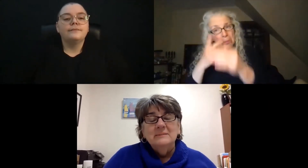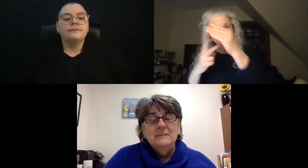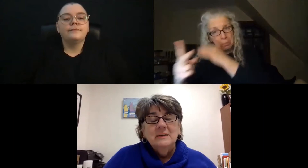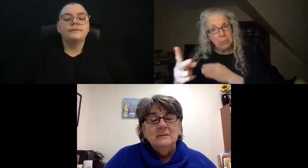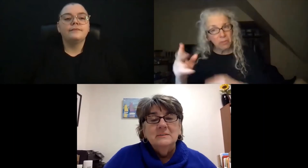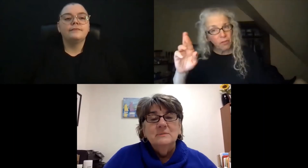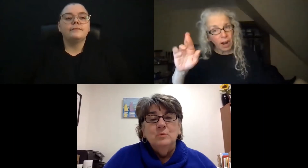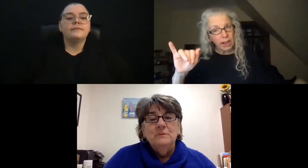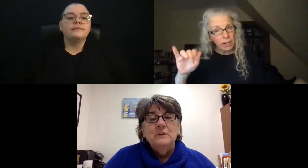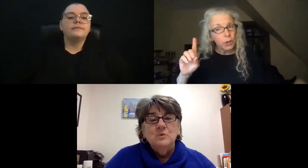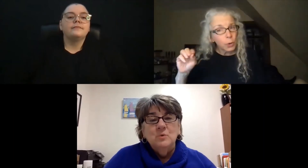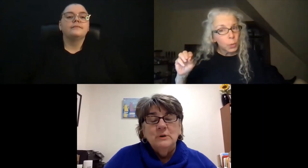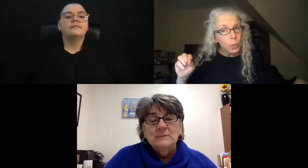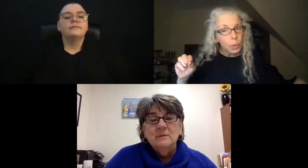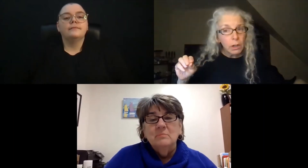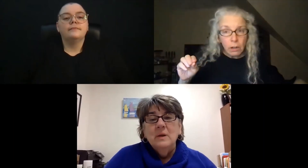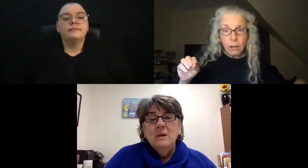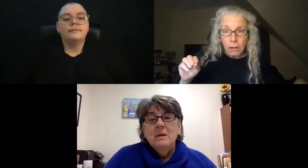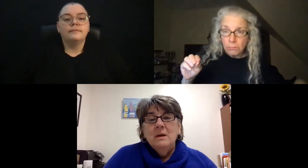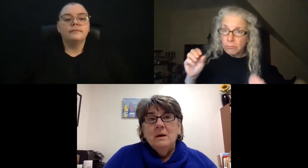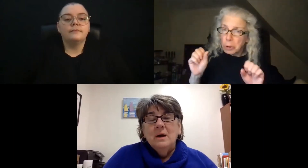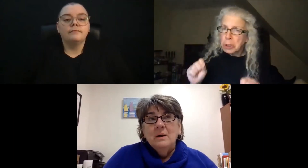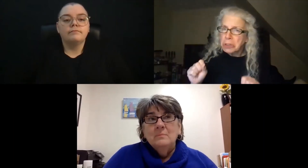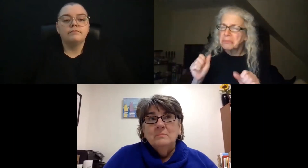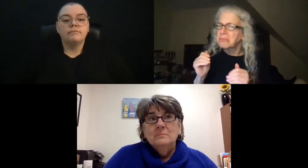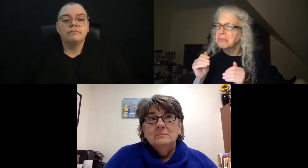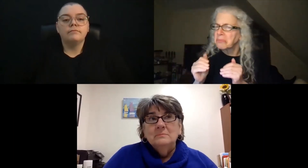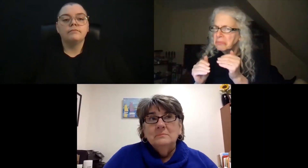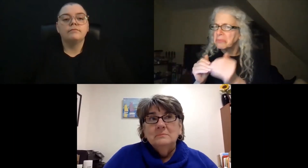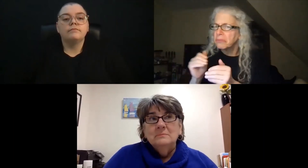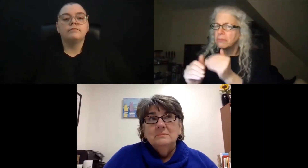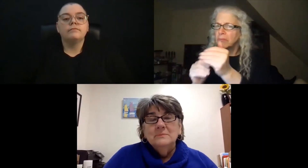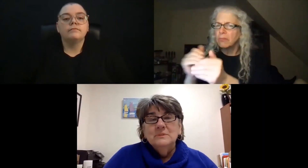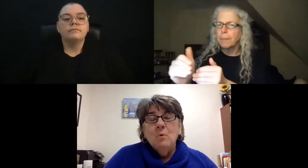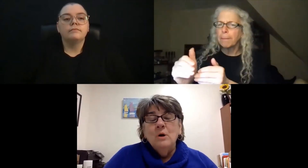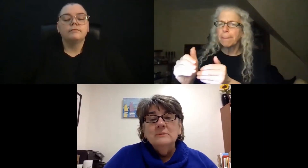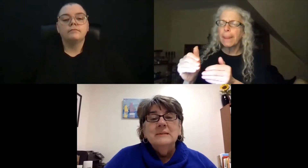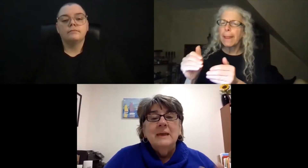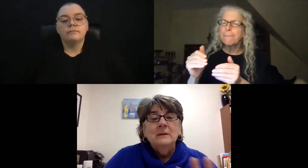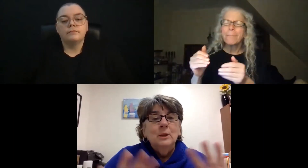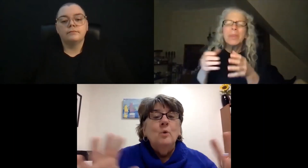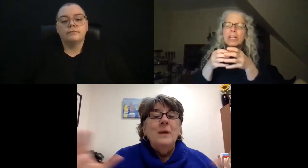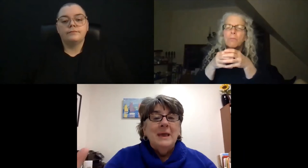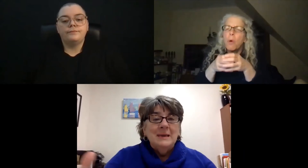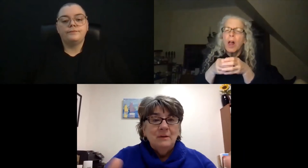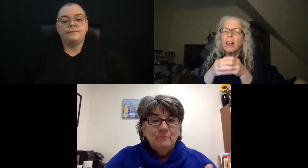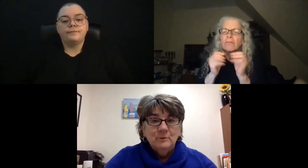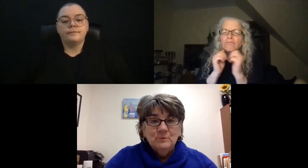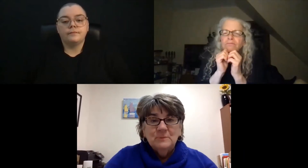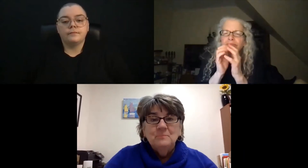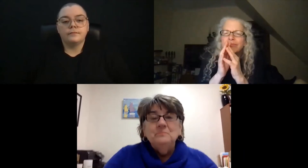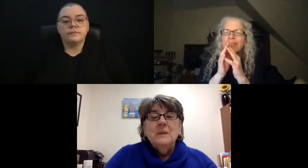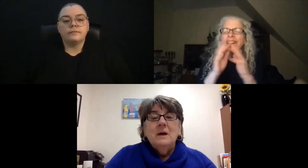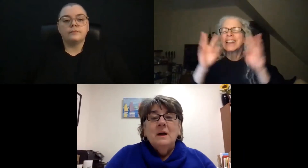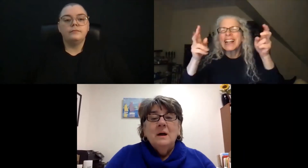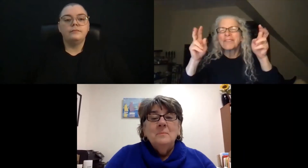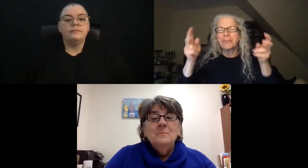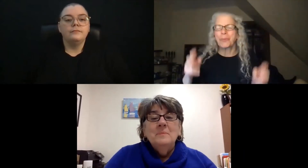I can see us moving towards some small scale, low hanging fruit